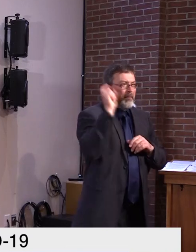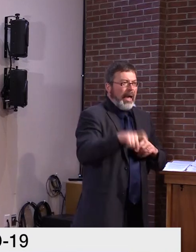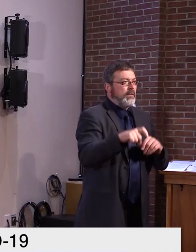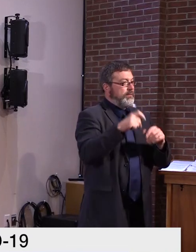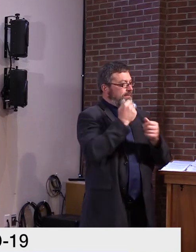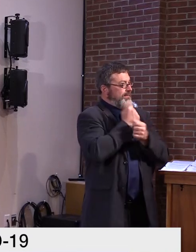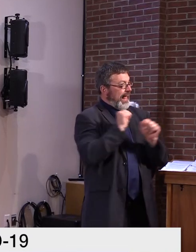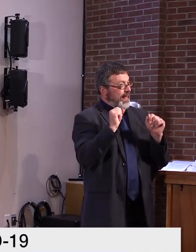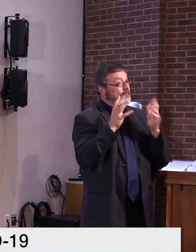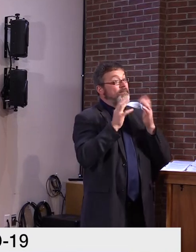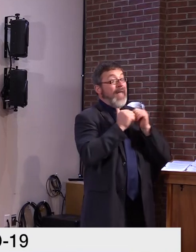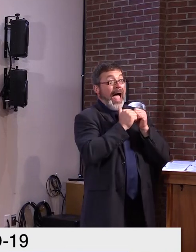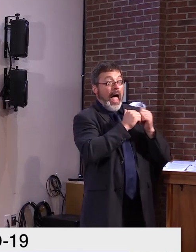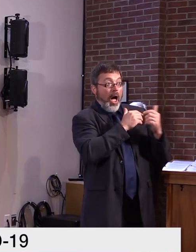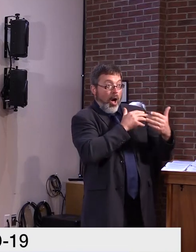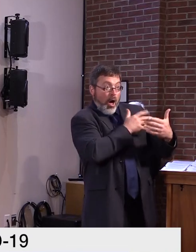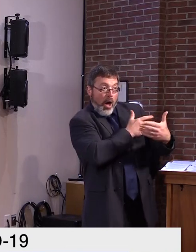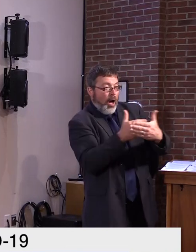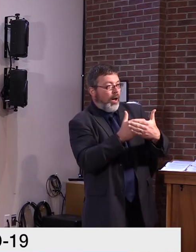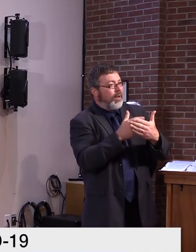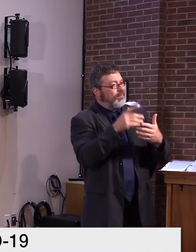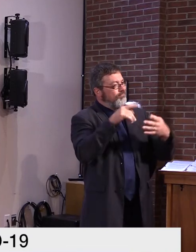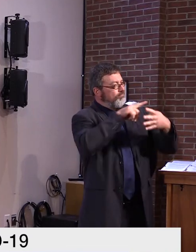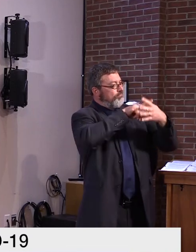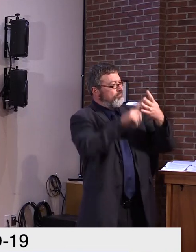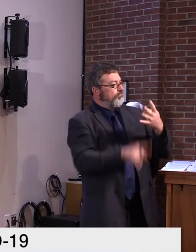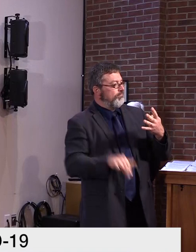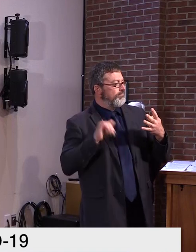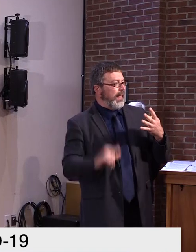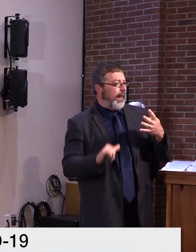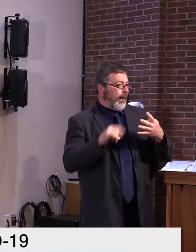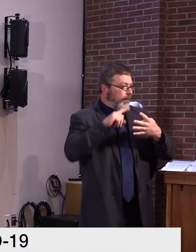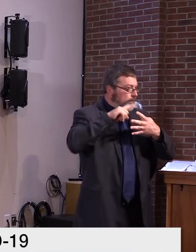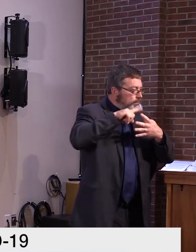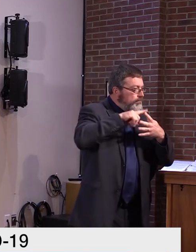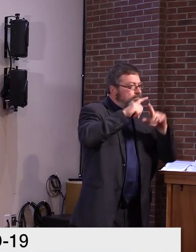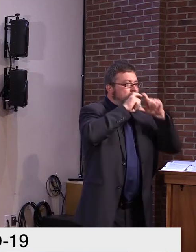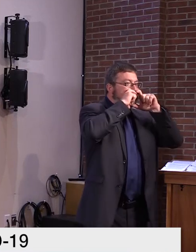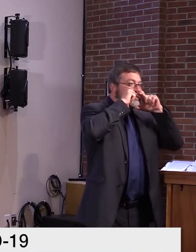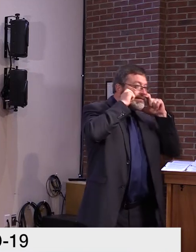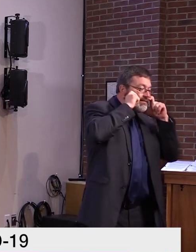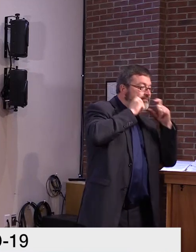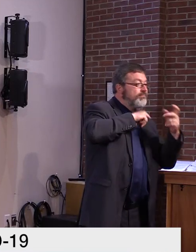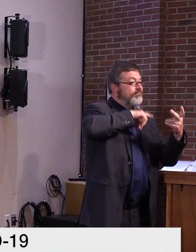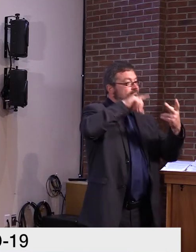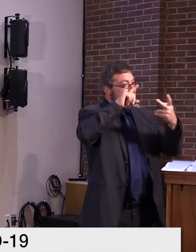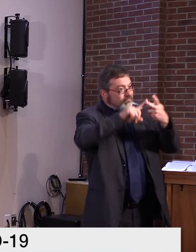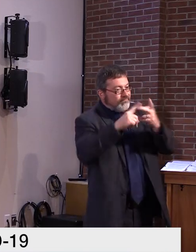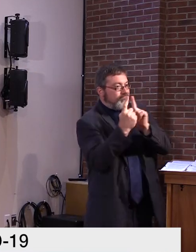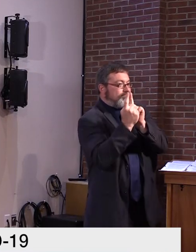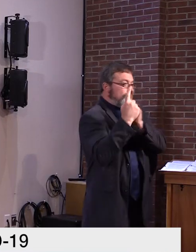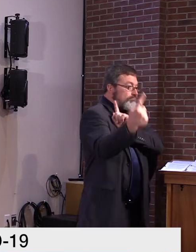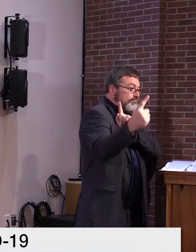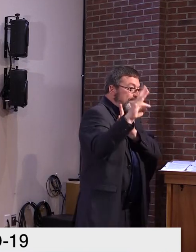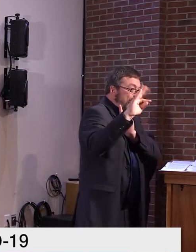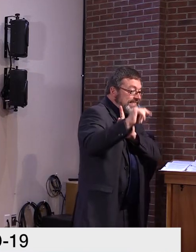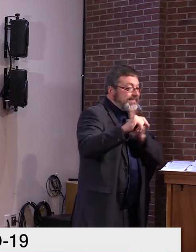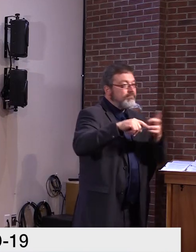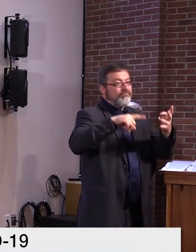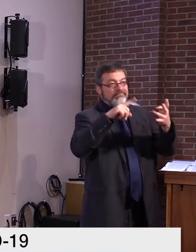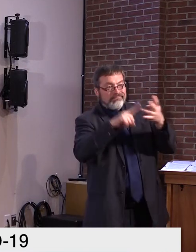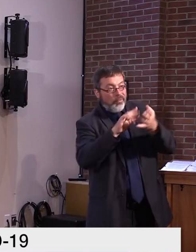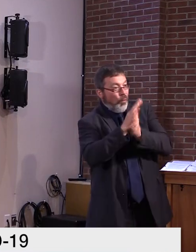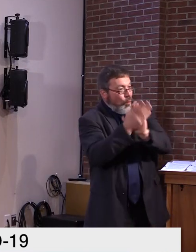wash your hands a lot and stay home and away from others when you're ill. These basic infection control